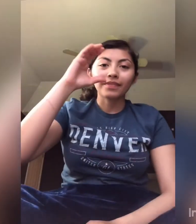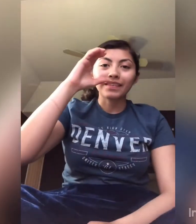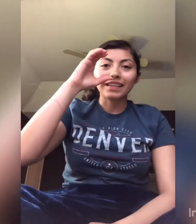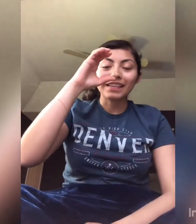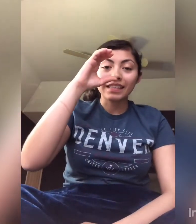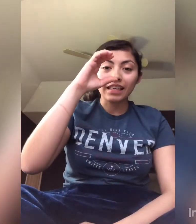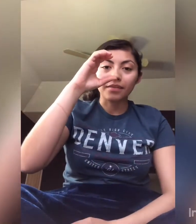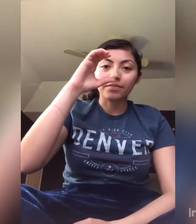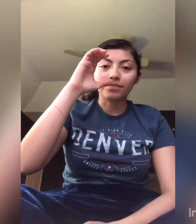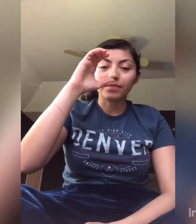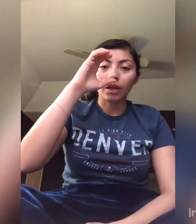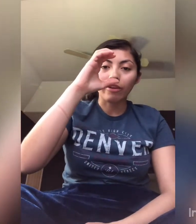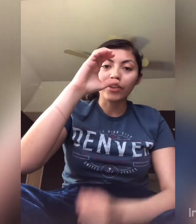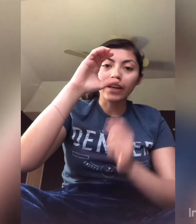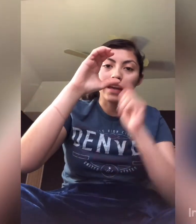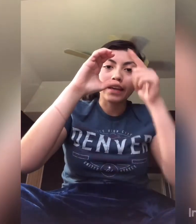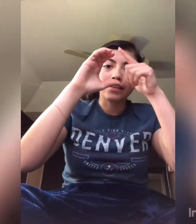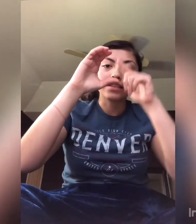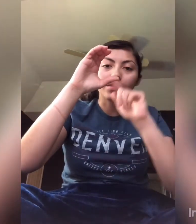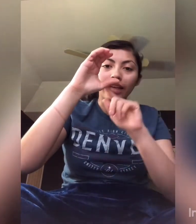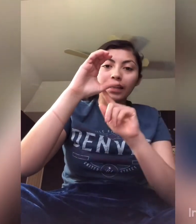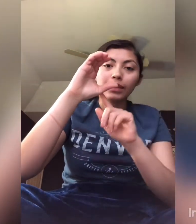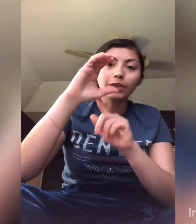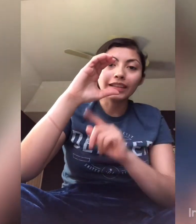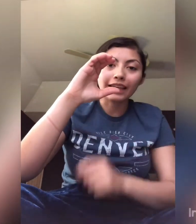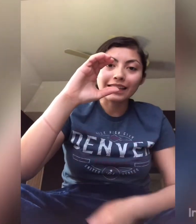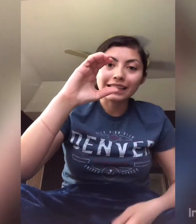C. Grab your hand so it can look like a C.